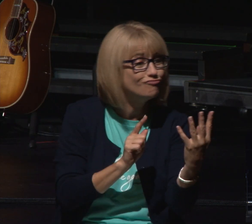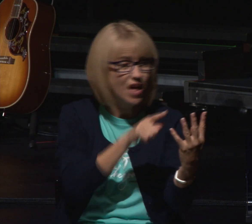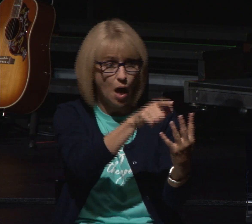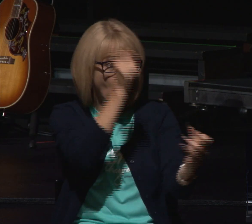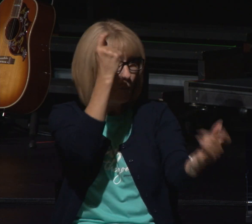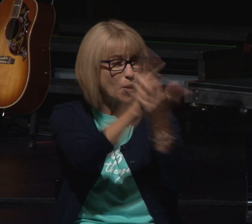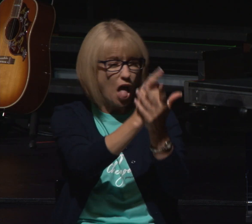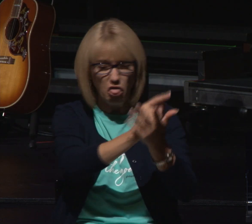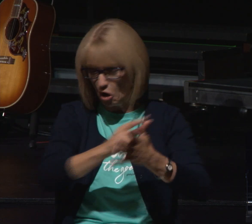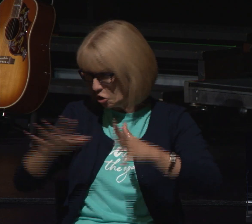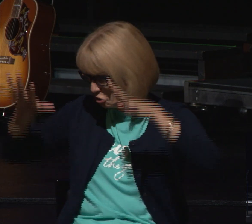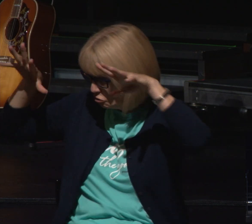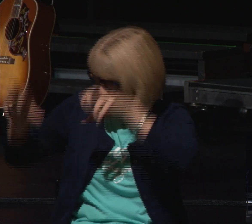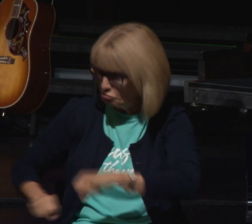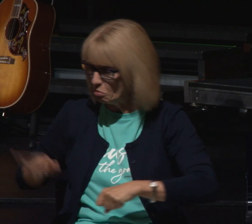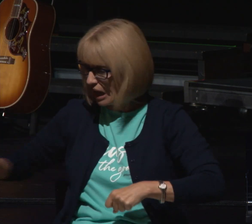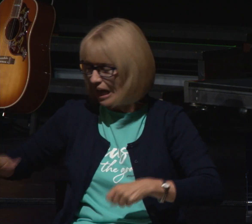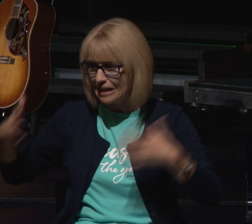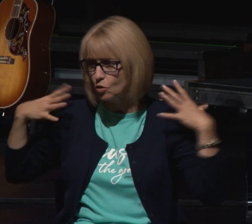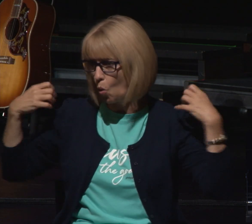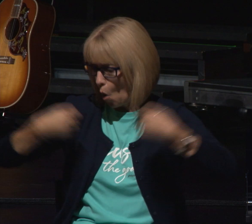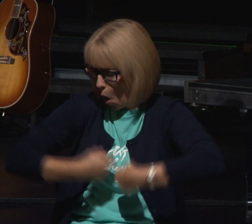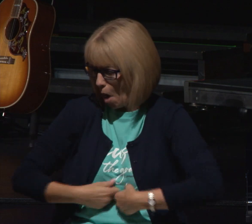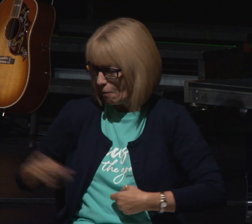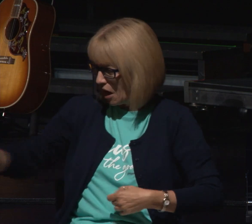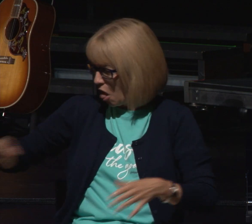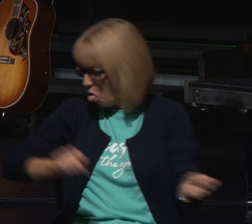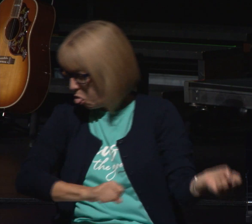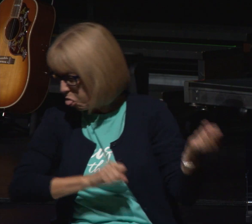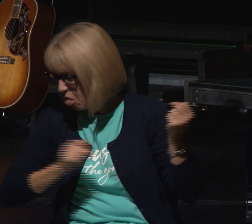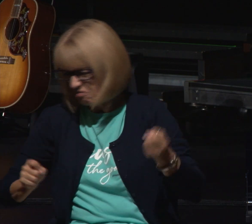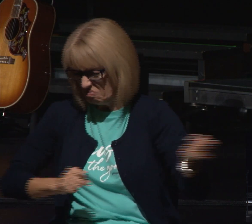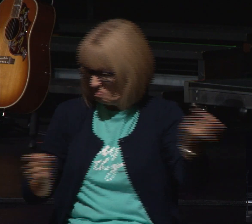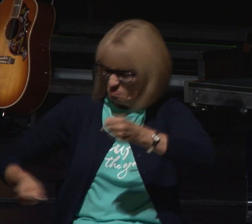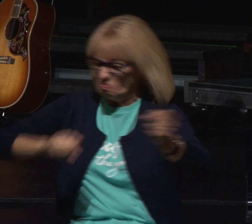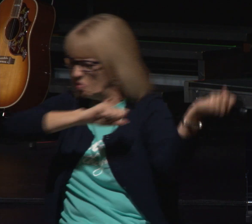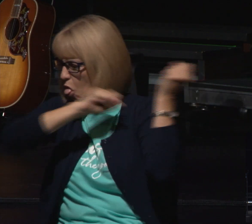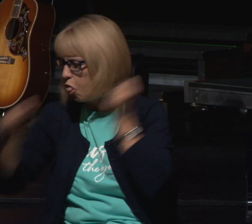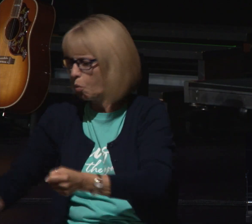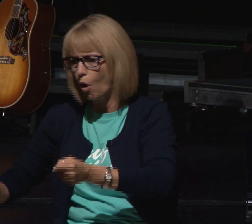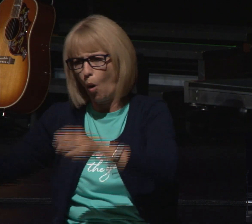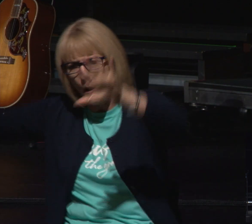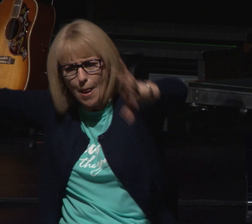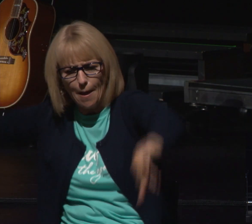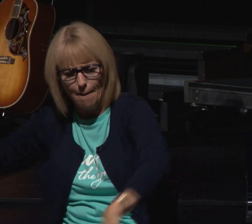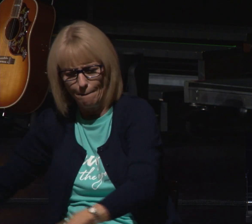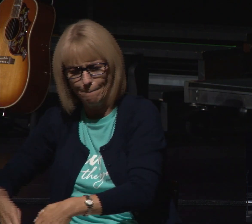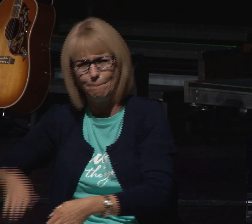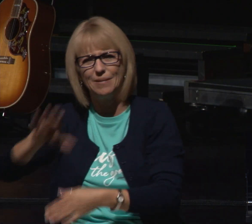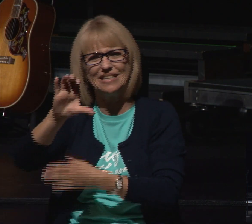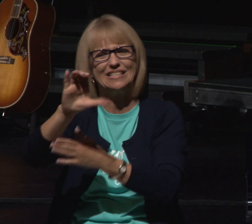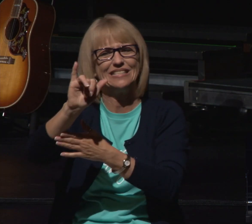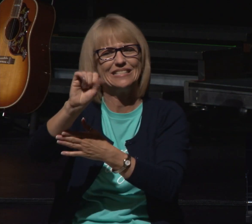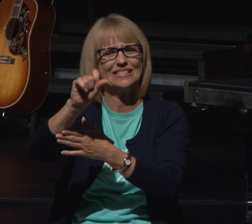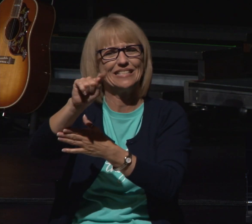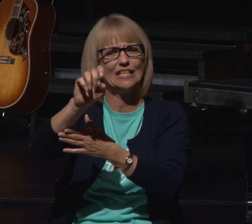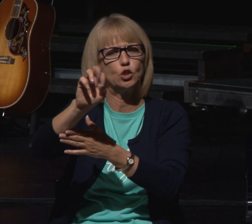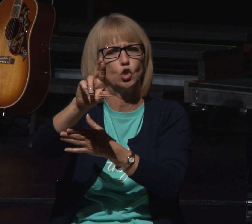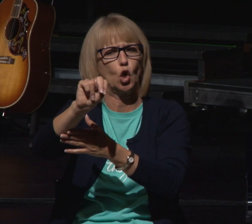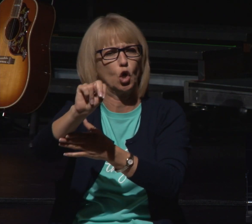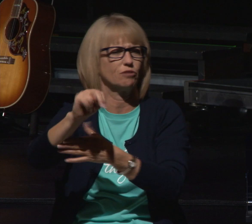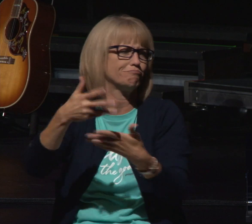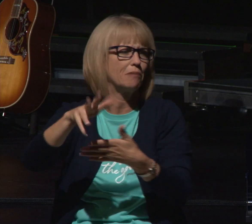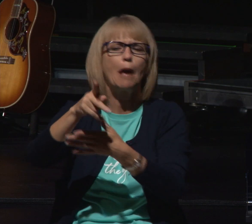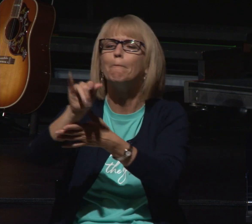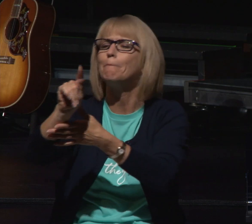they richly ornamented robe he was wearing and they took him and threw him into the cistern now the cistern was empty and there was no